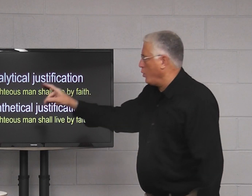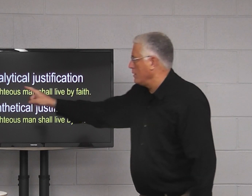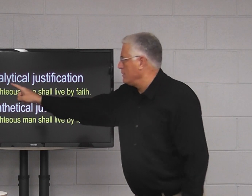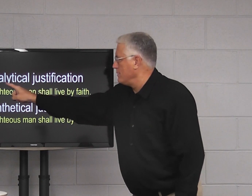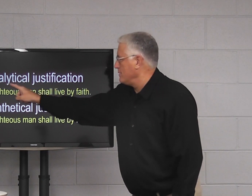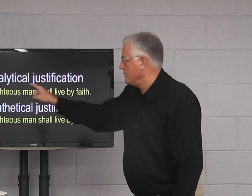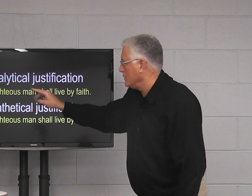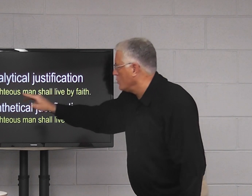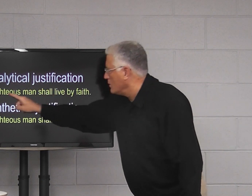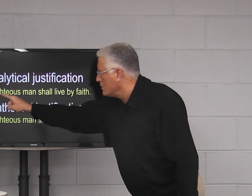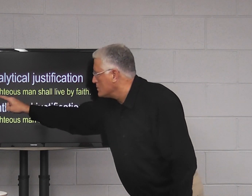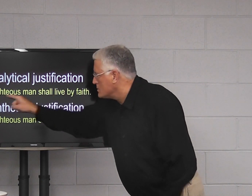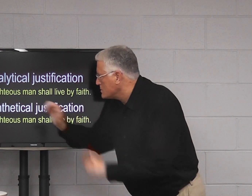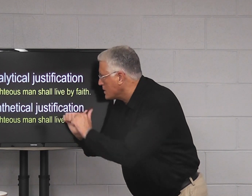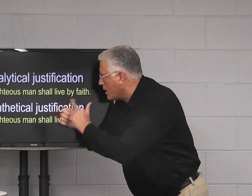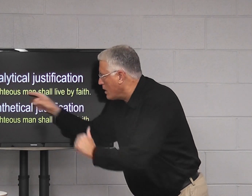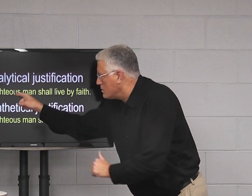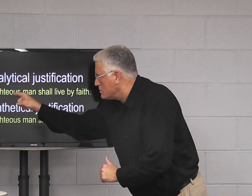grasp this verse?